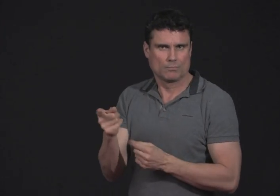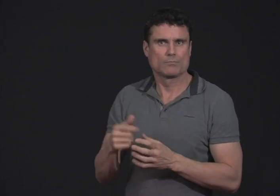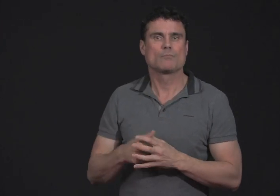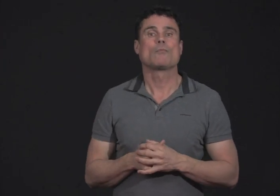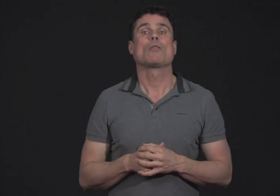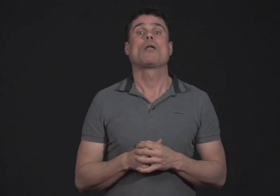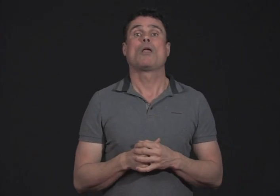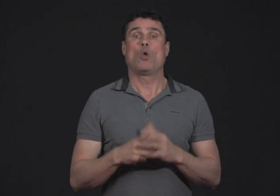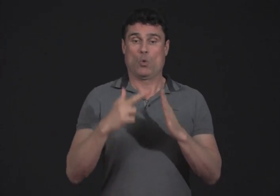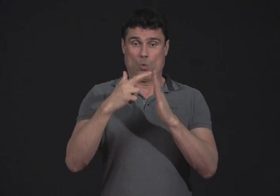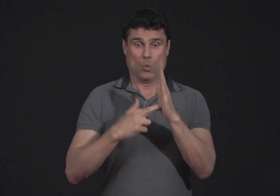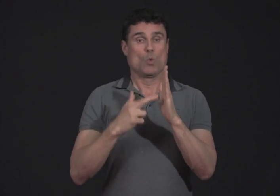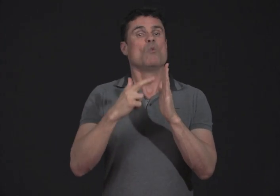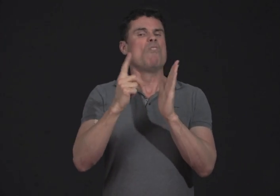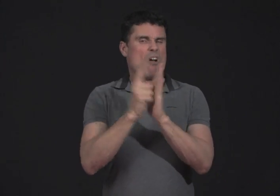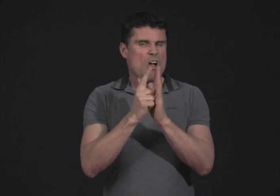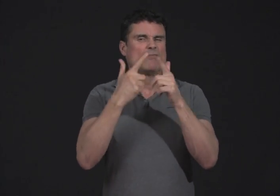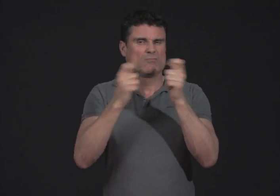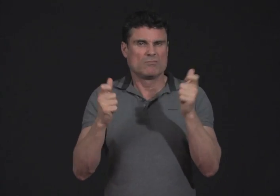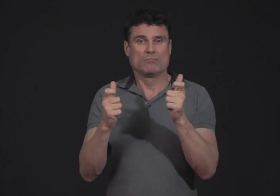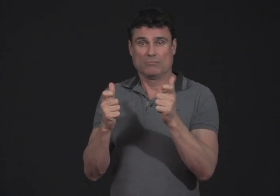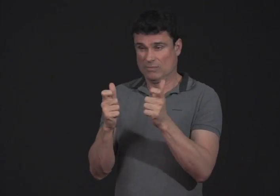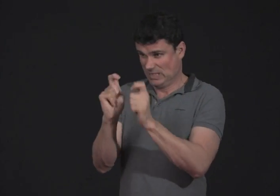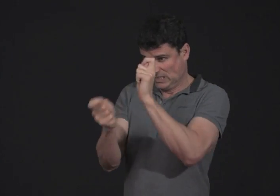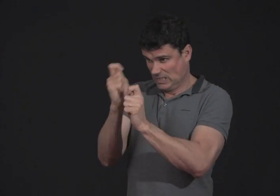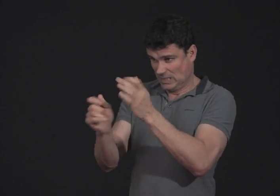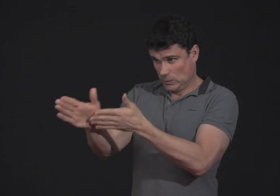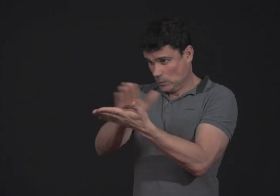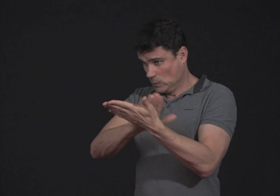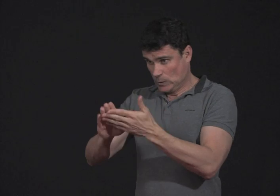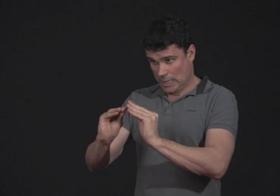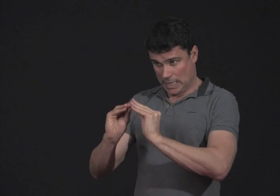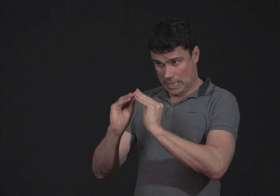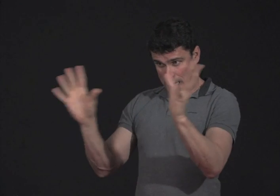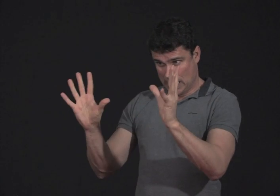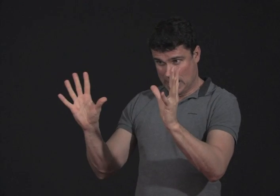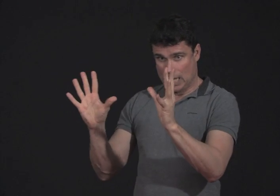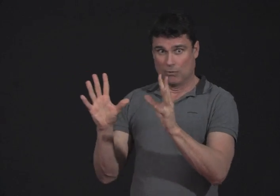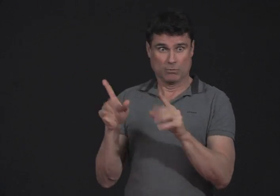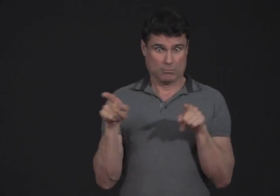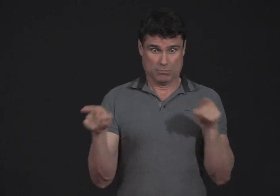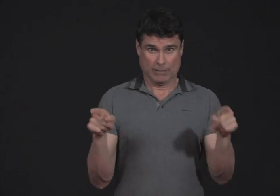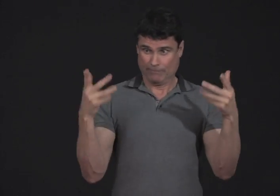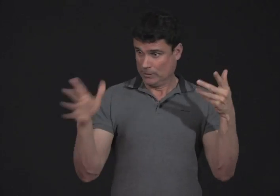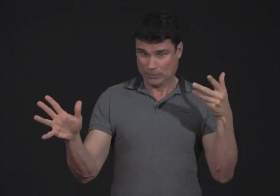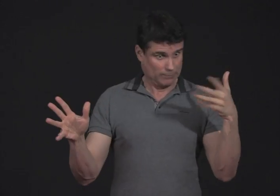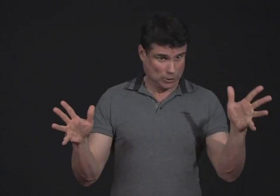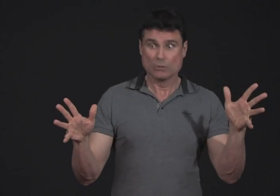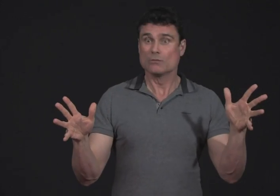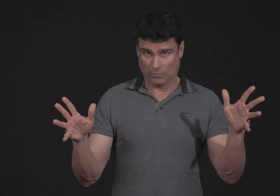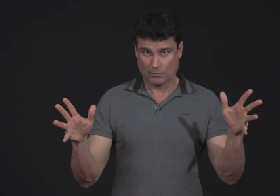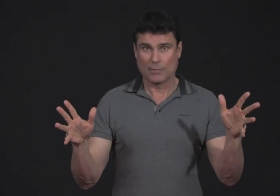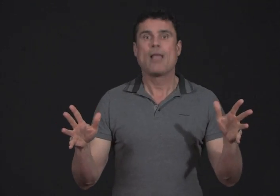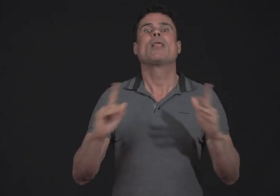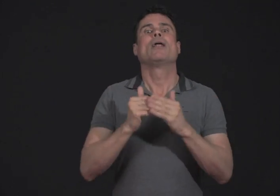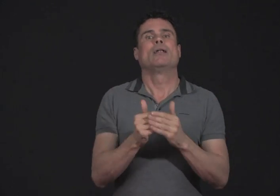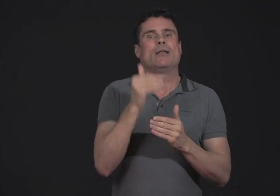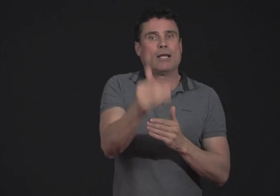They want to look at all the rules and laws there, and try to amend them. Once those two areas have been successfully changed and